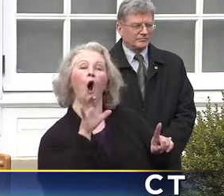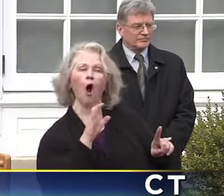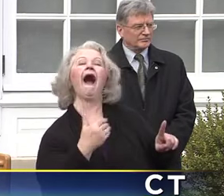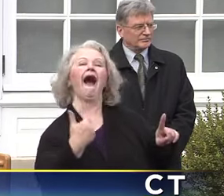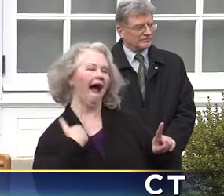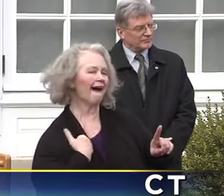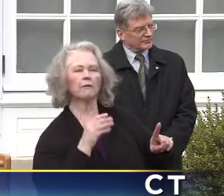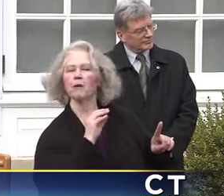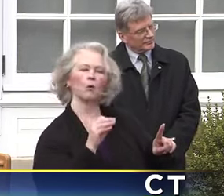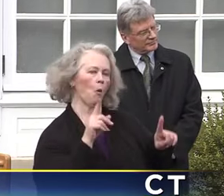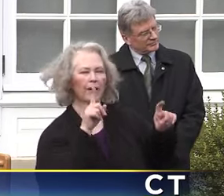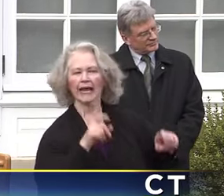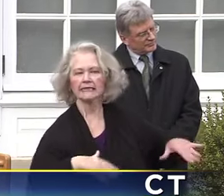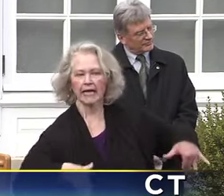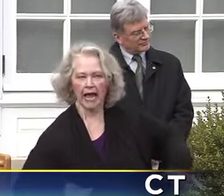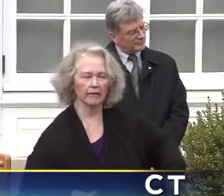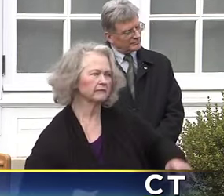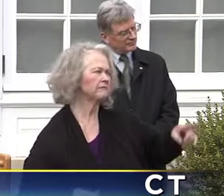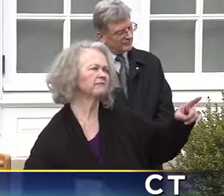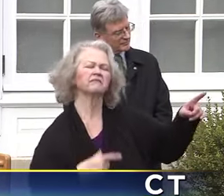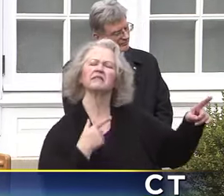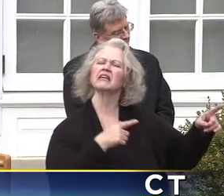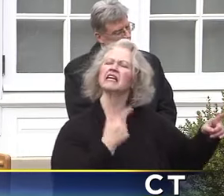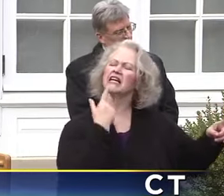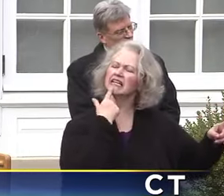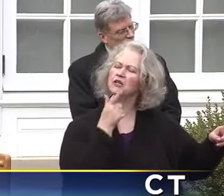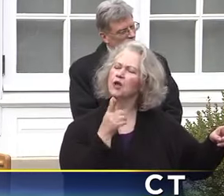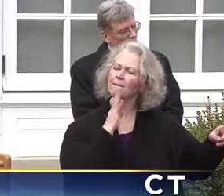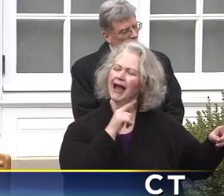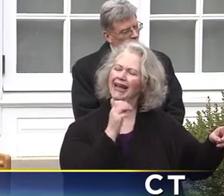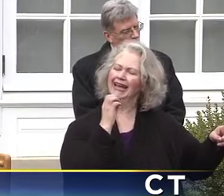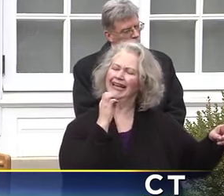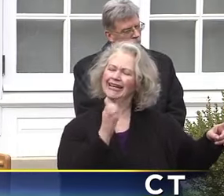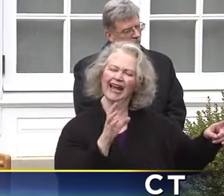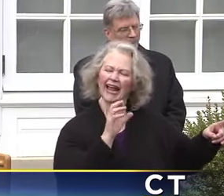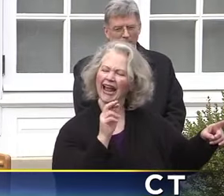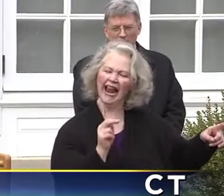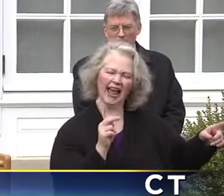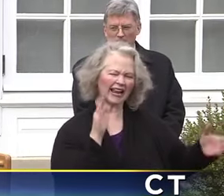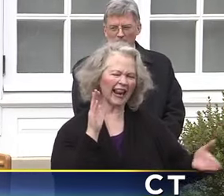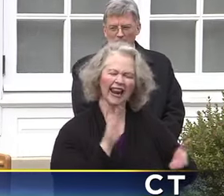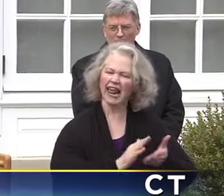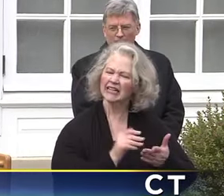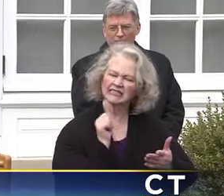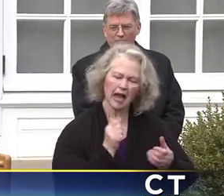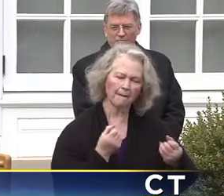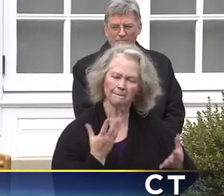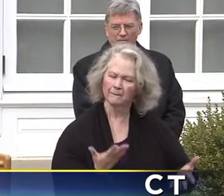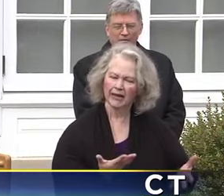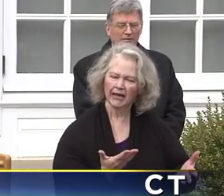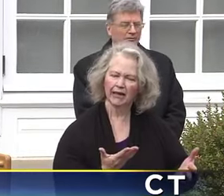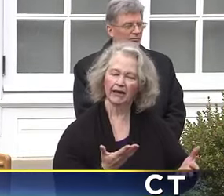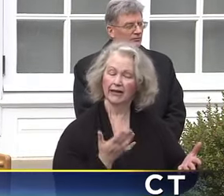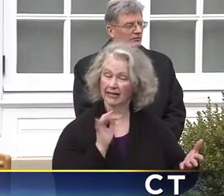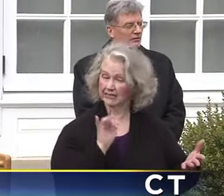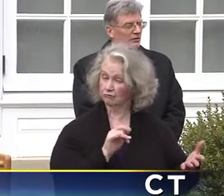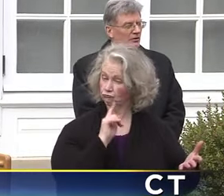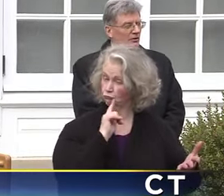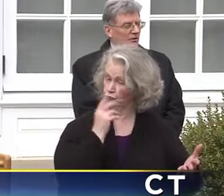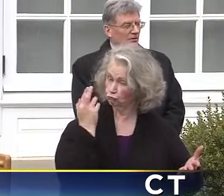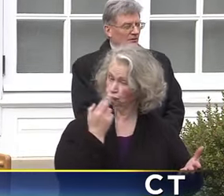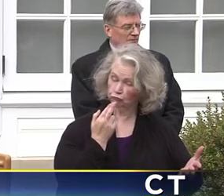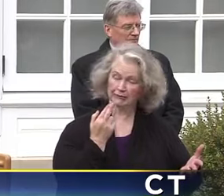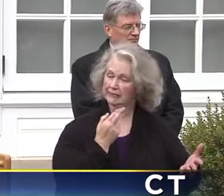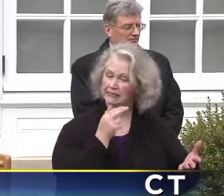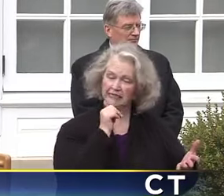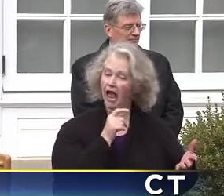specifically on Eastern Connecticut, the governor said a second ago, we had very, very few places there. And this is, yeah, is the real reason that there